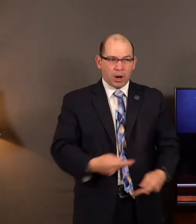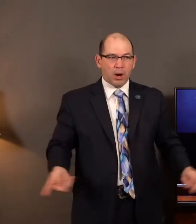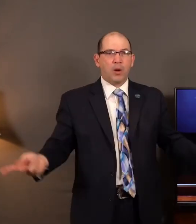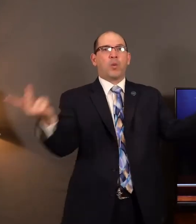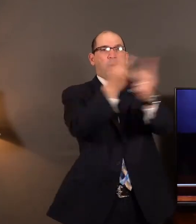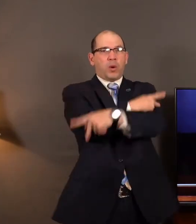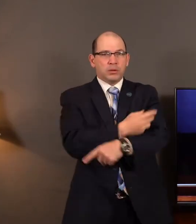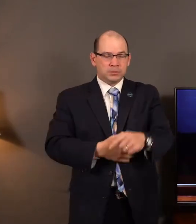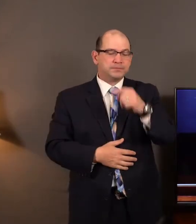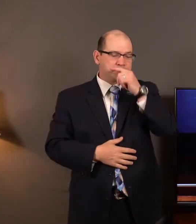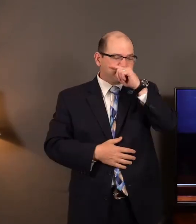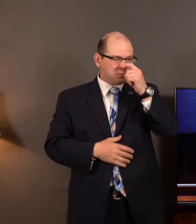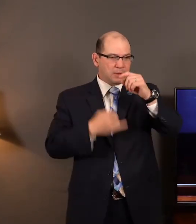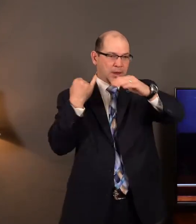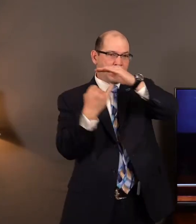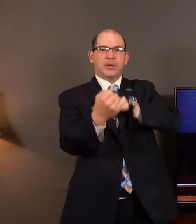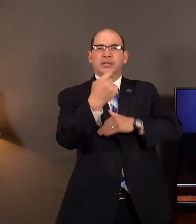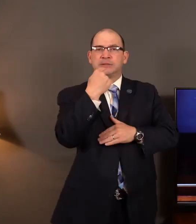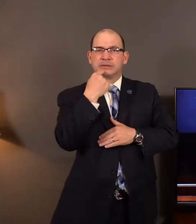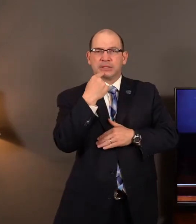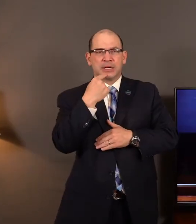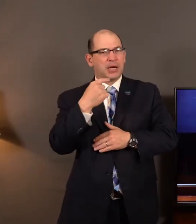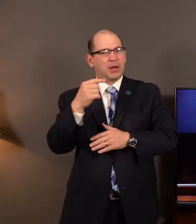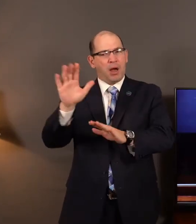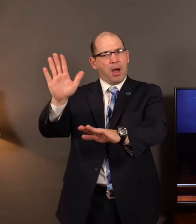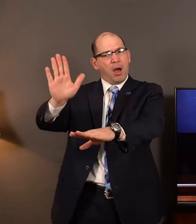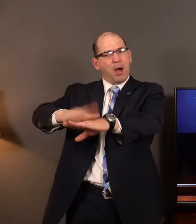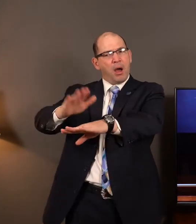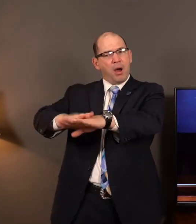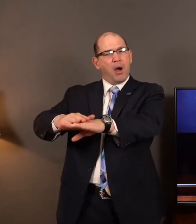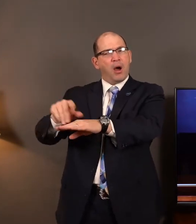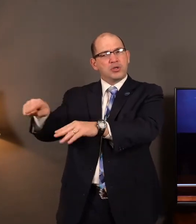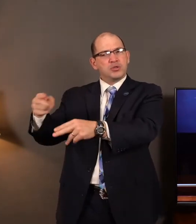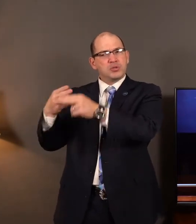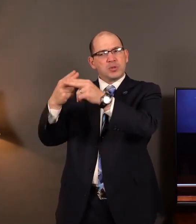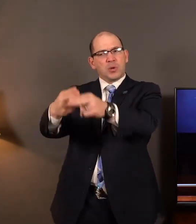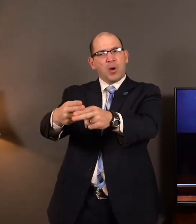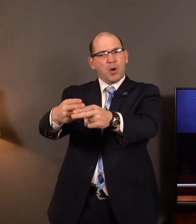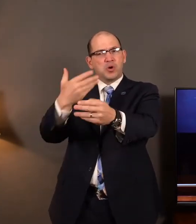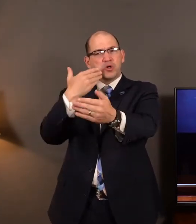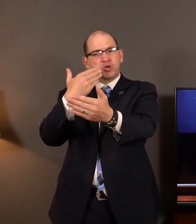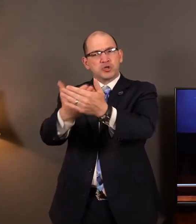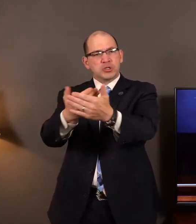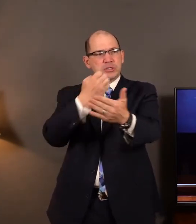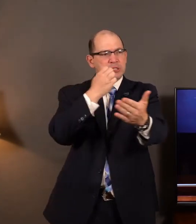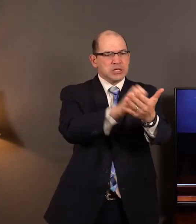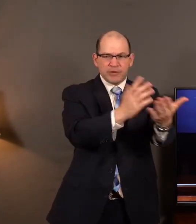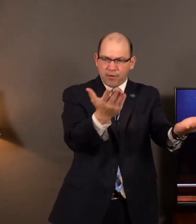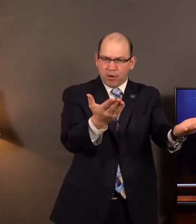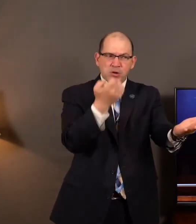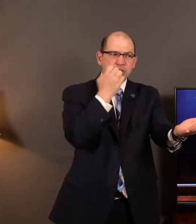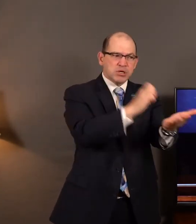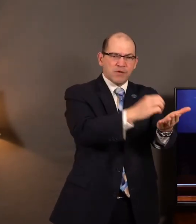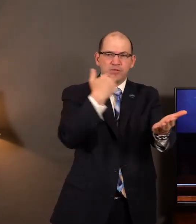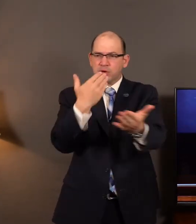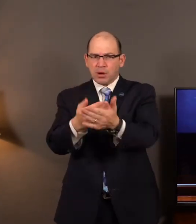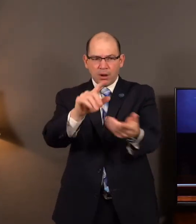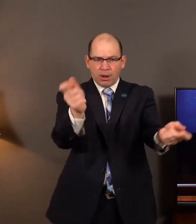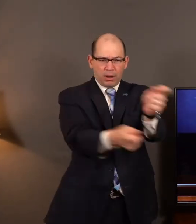warned, woe unto them that call evil good and good evil, that put darkness for light and light for darkness, that put bitter for sweet and sweet